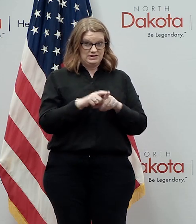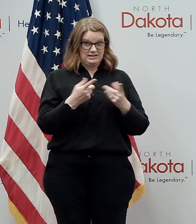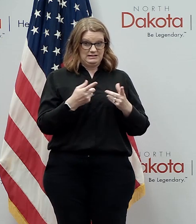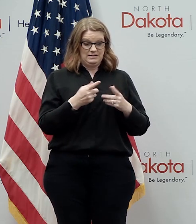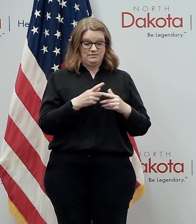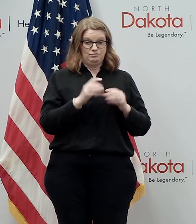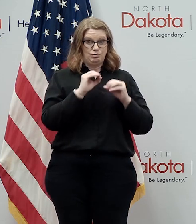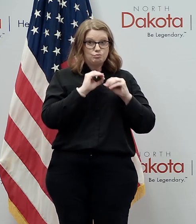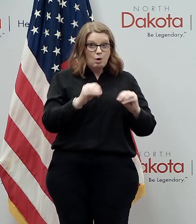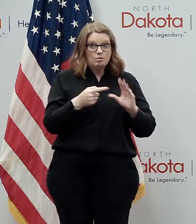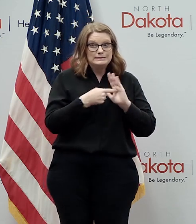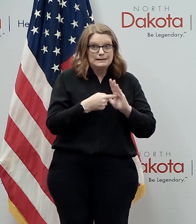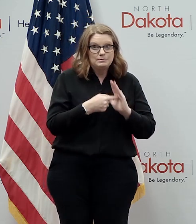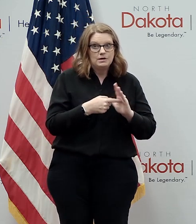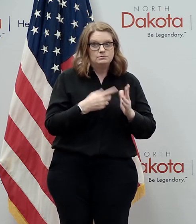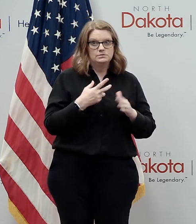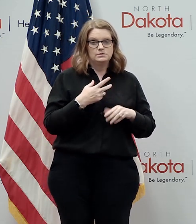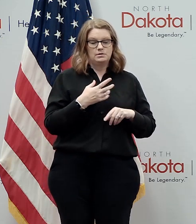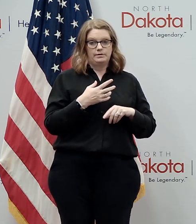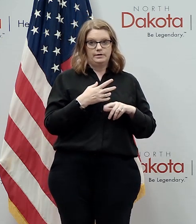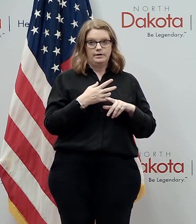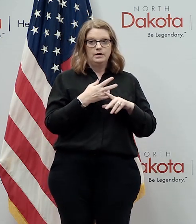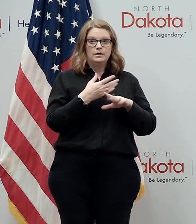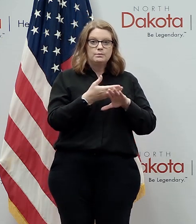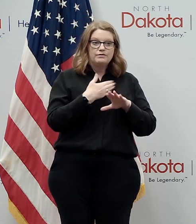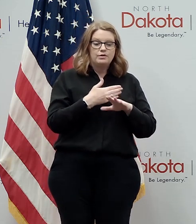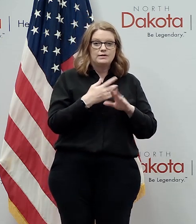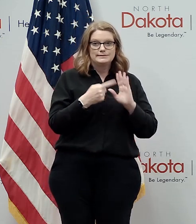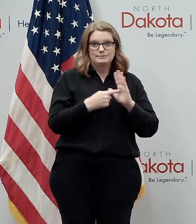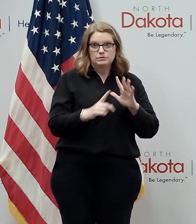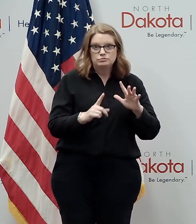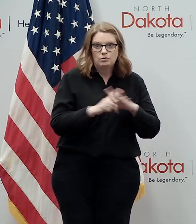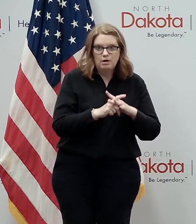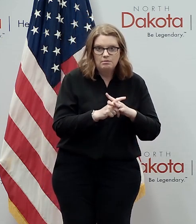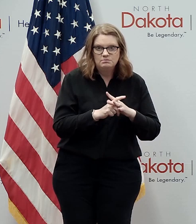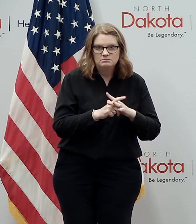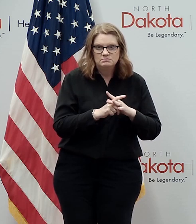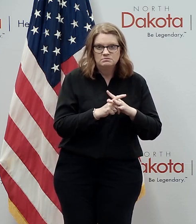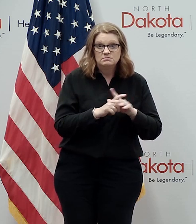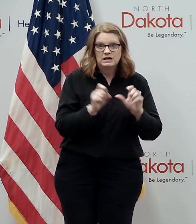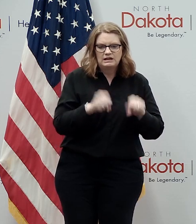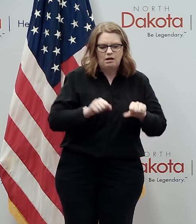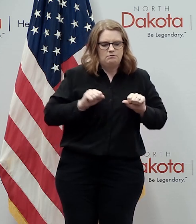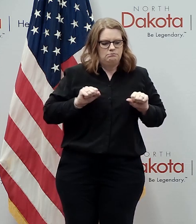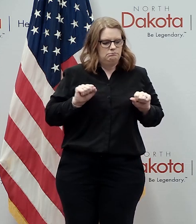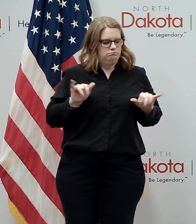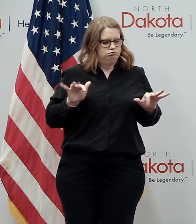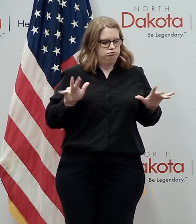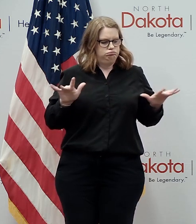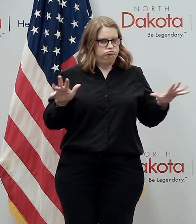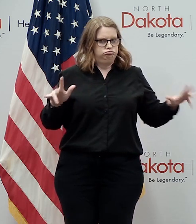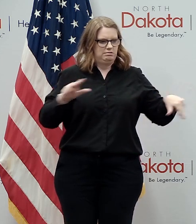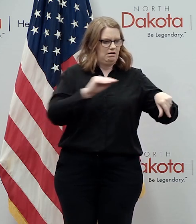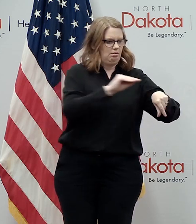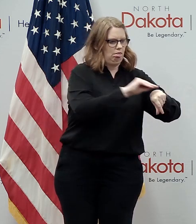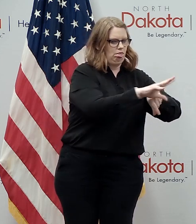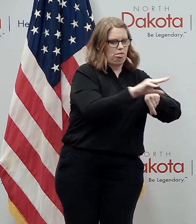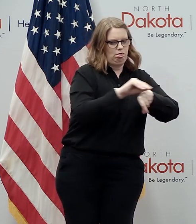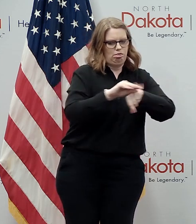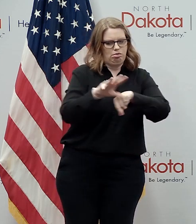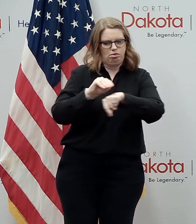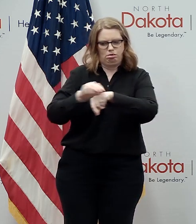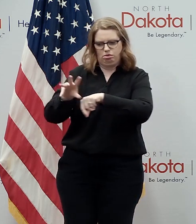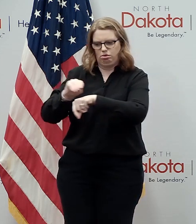asymptomatic uh carrier and could uh this uh to someone